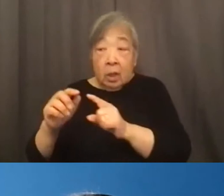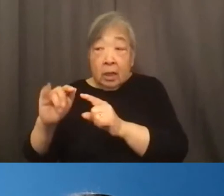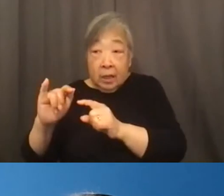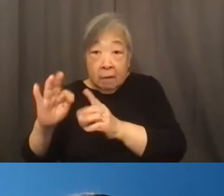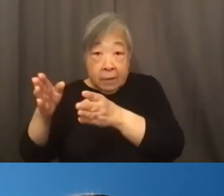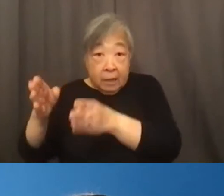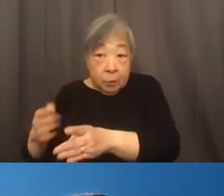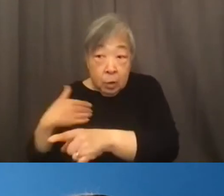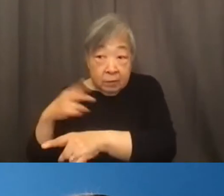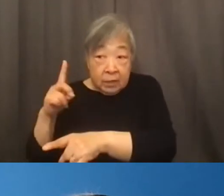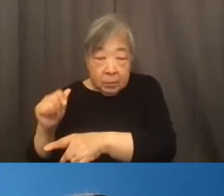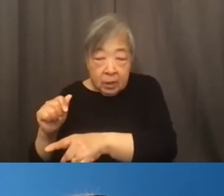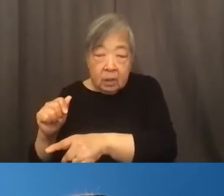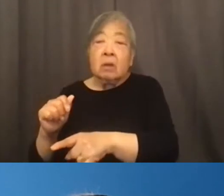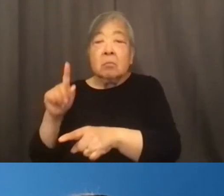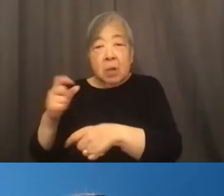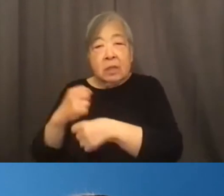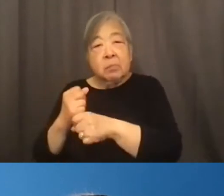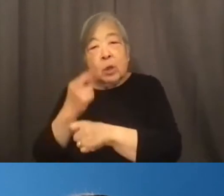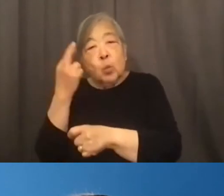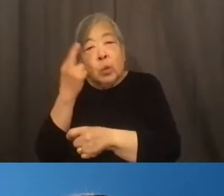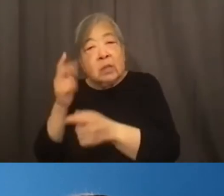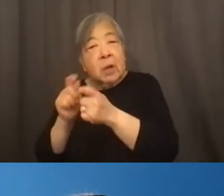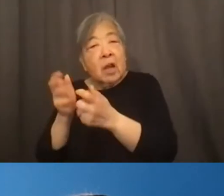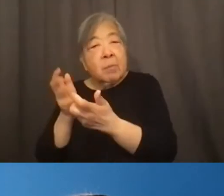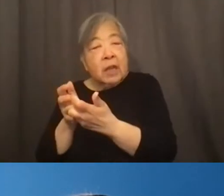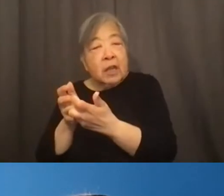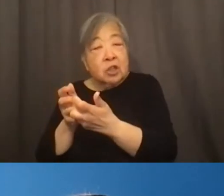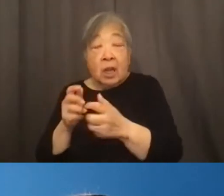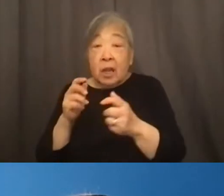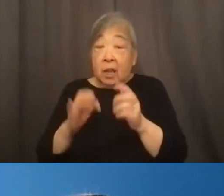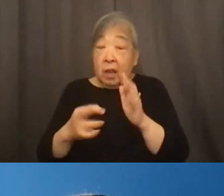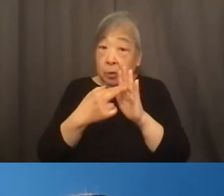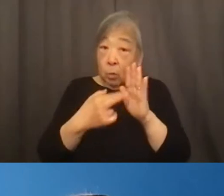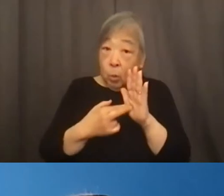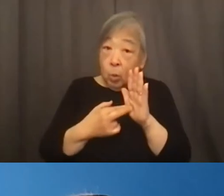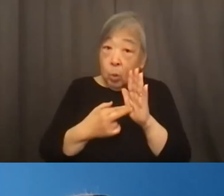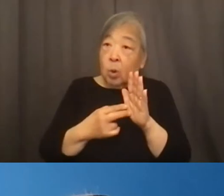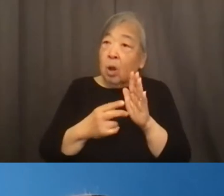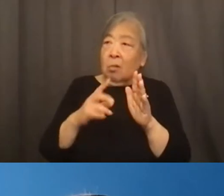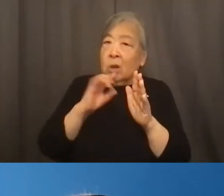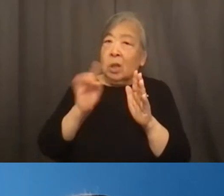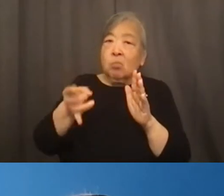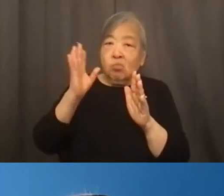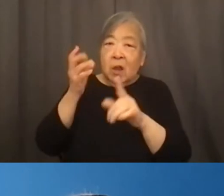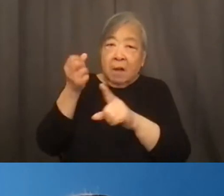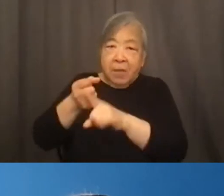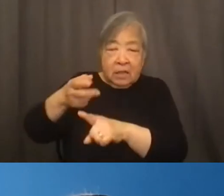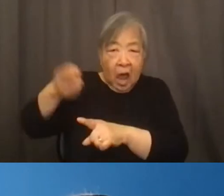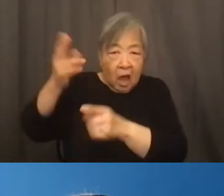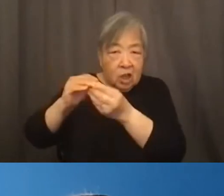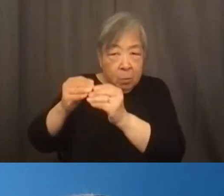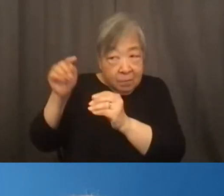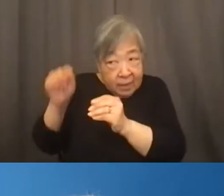disabilities and if the rule has a disproportionate impact on certain groups of people you again cause yourself